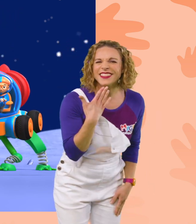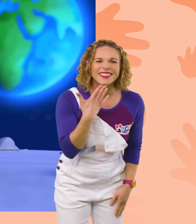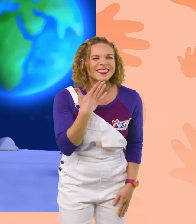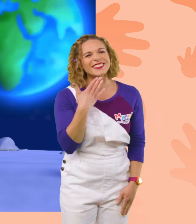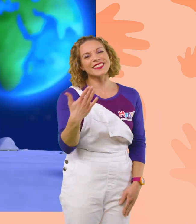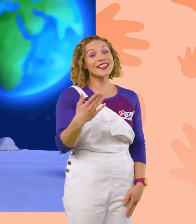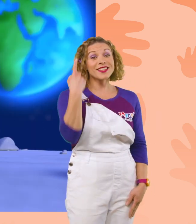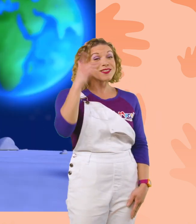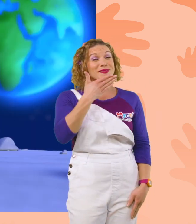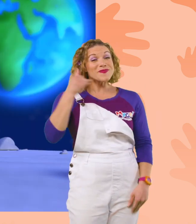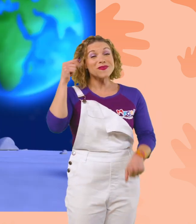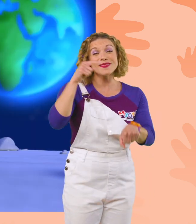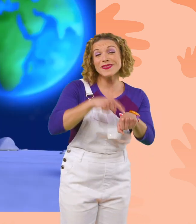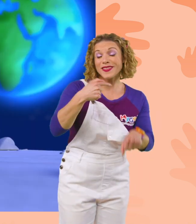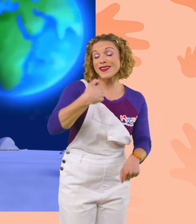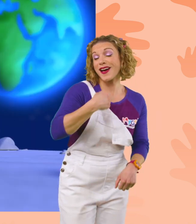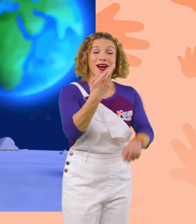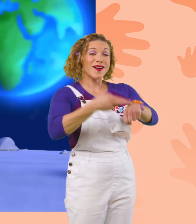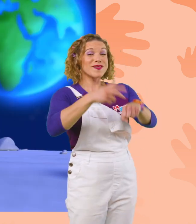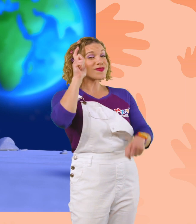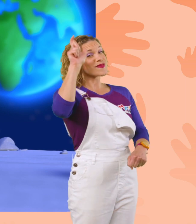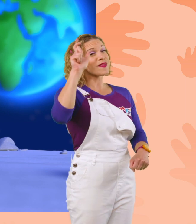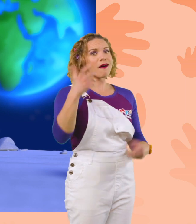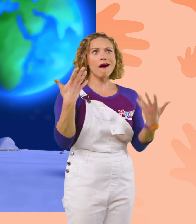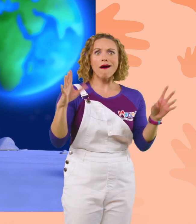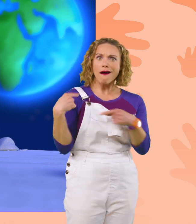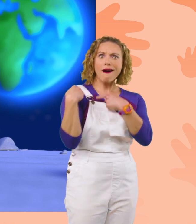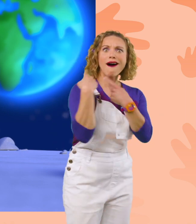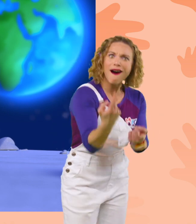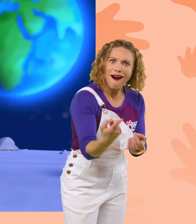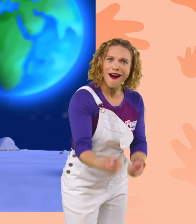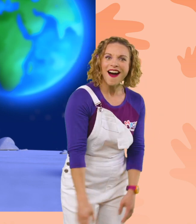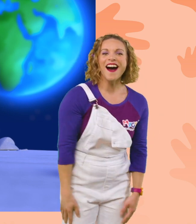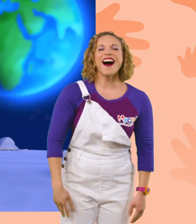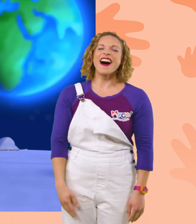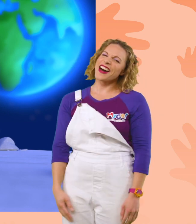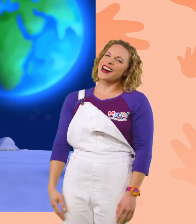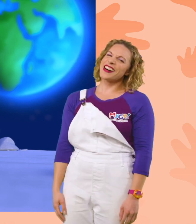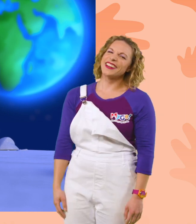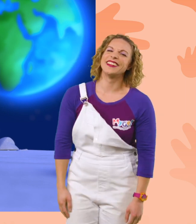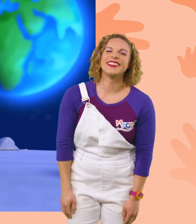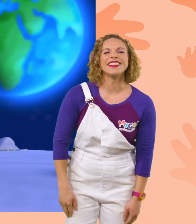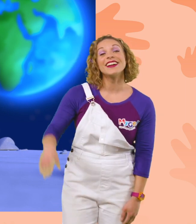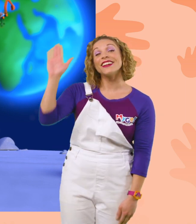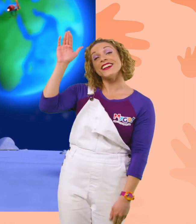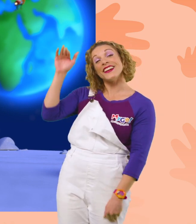Thanks for the greatest time that I, Rocky the Moon Rock, ever had! Bye, Rocky!